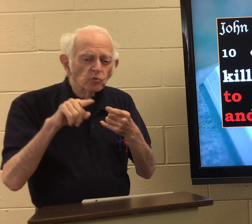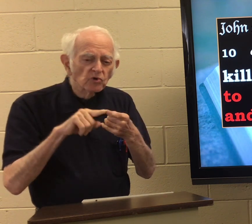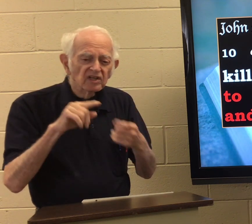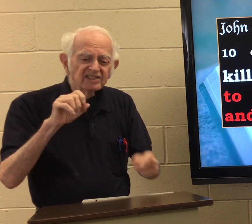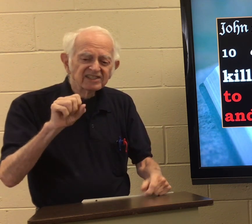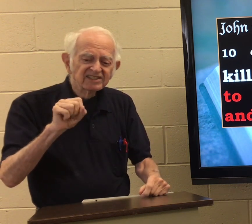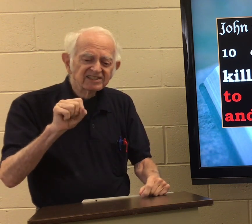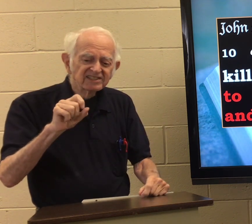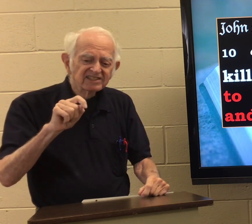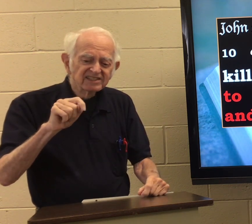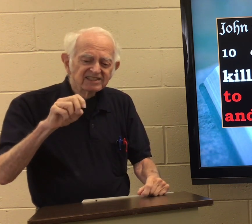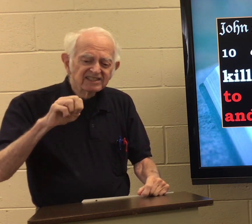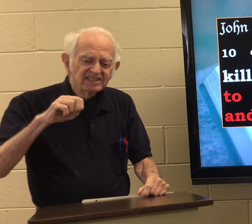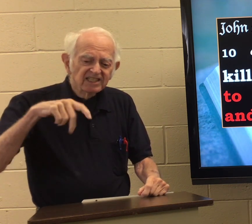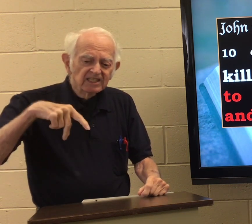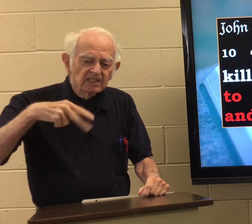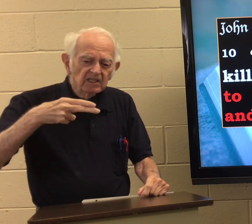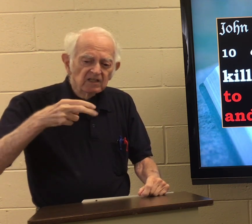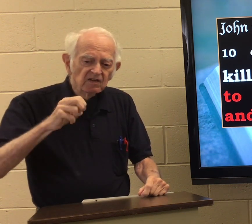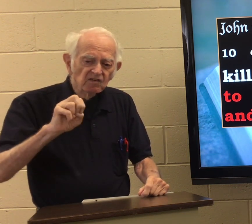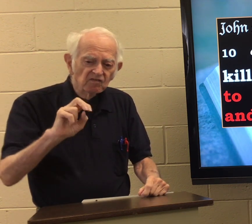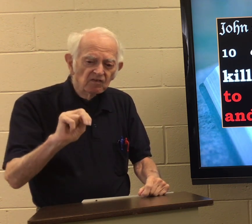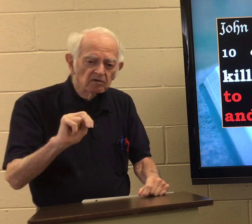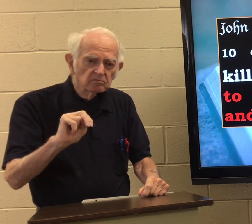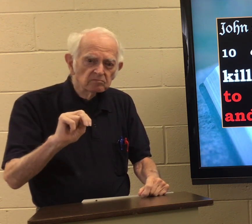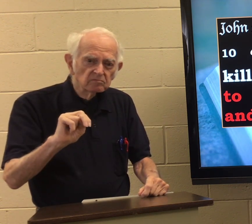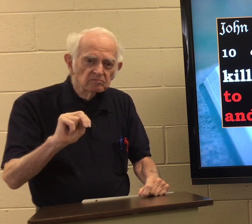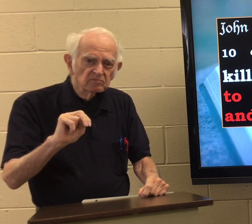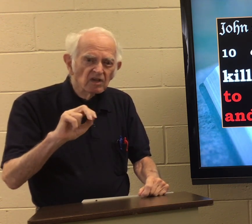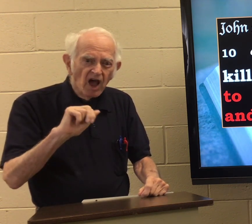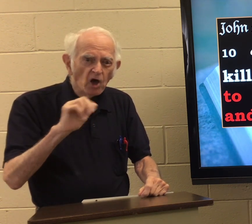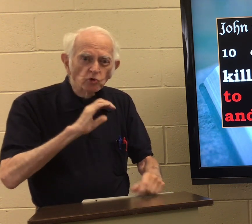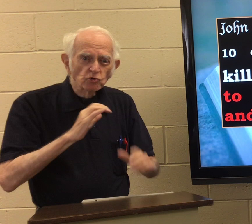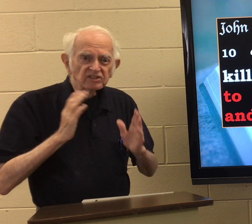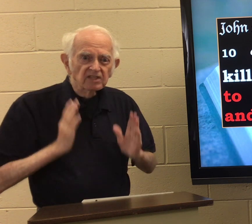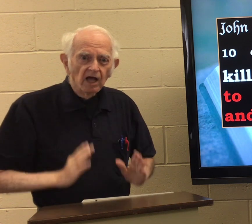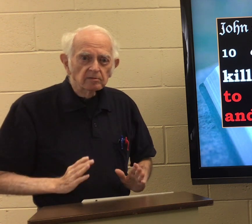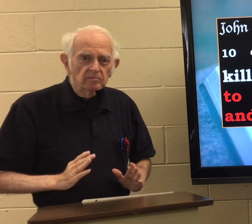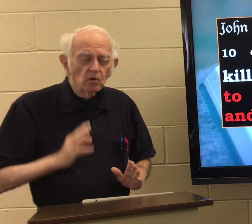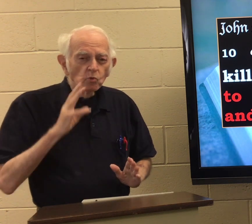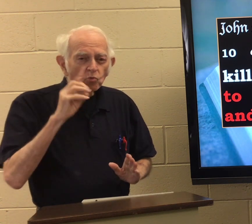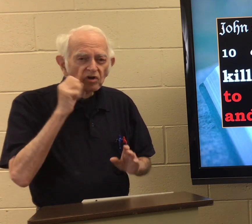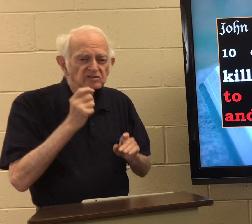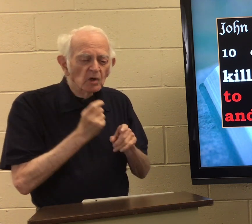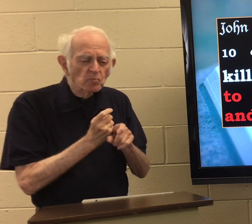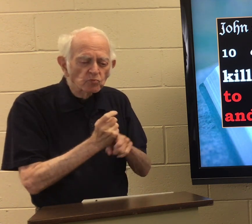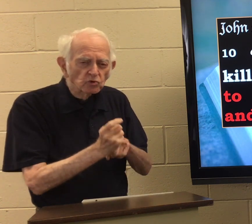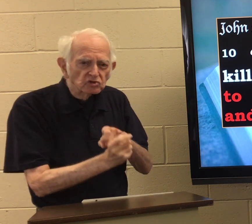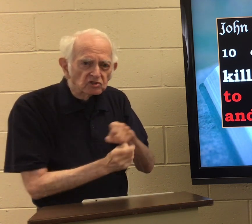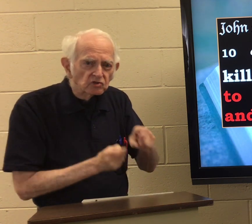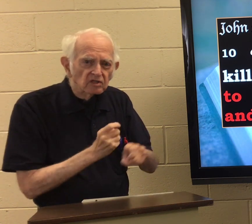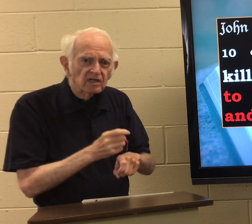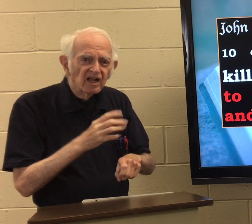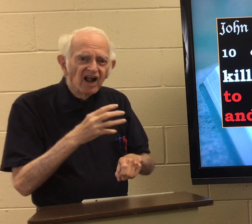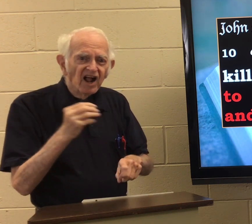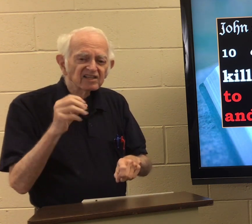why when Stephen, a Christian, was being persecuted